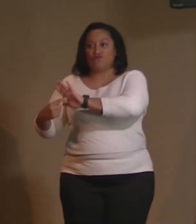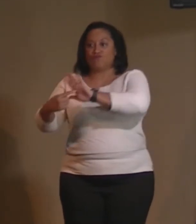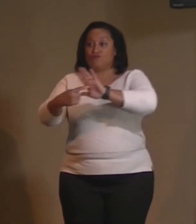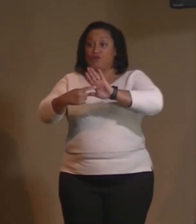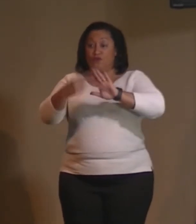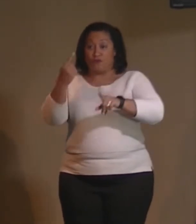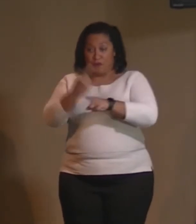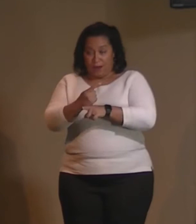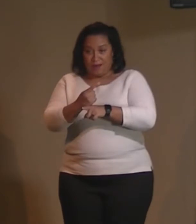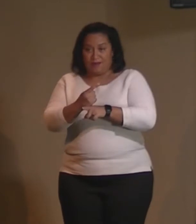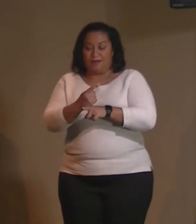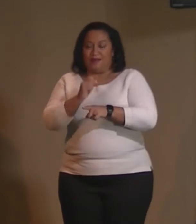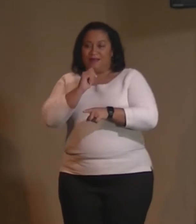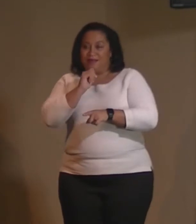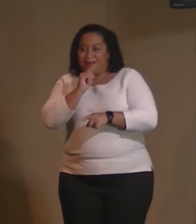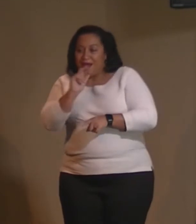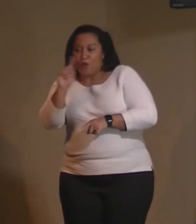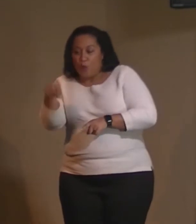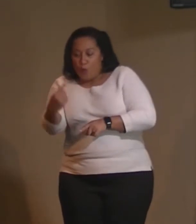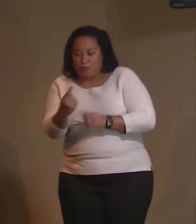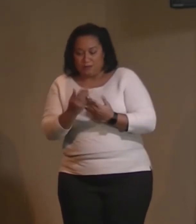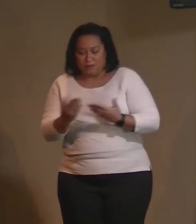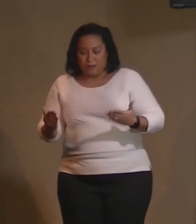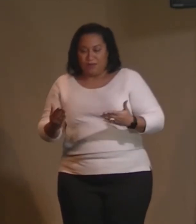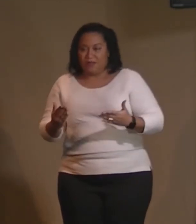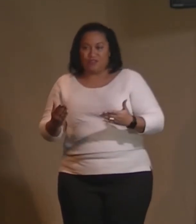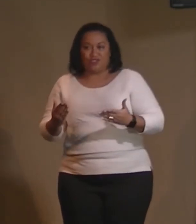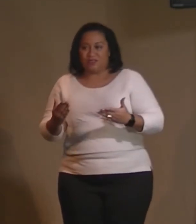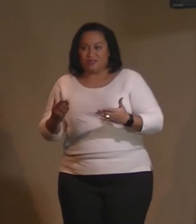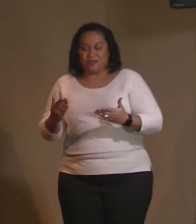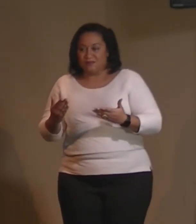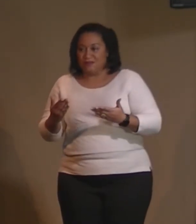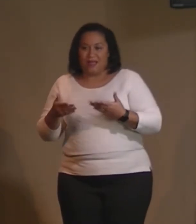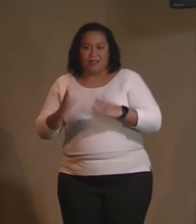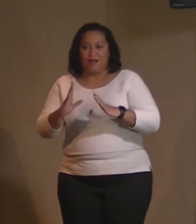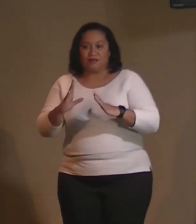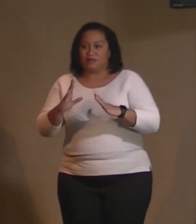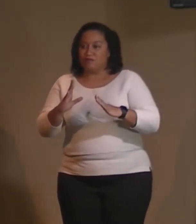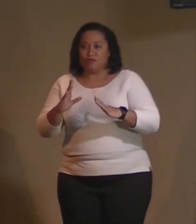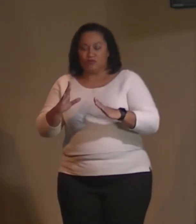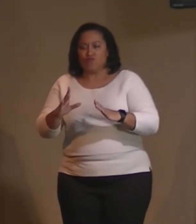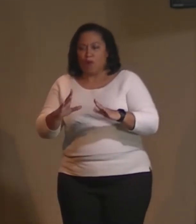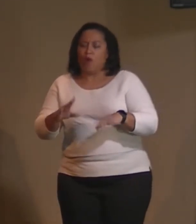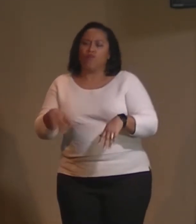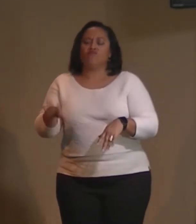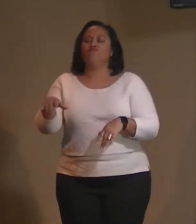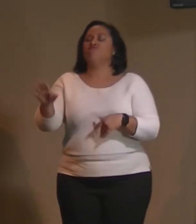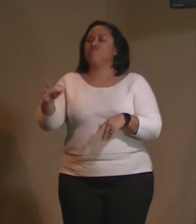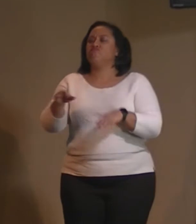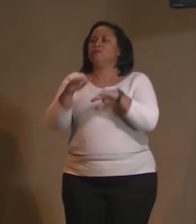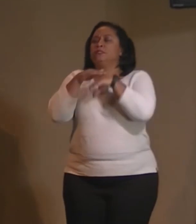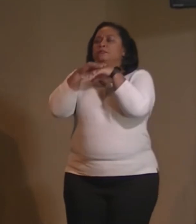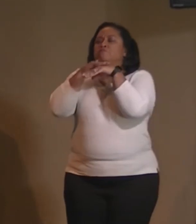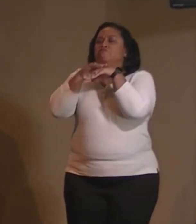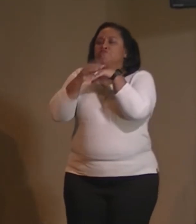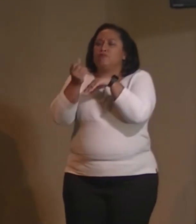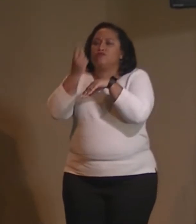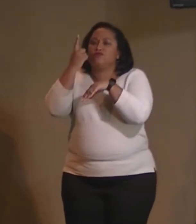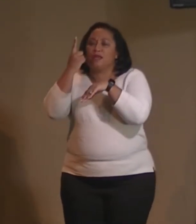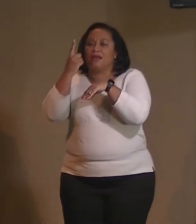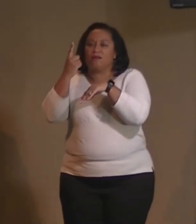Not just something to appease them, to get them off of our backs, and to make them think we're not in a cult.